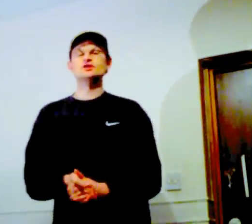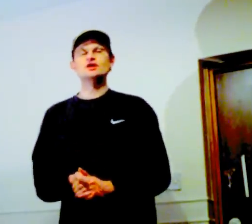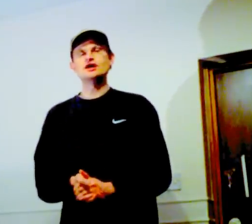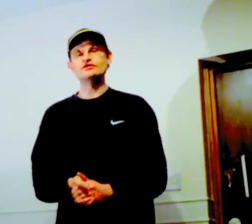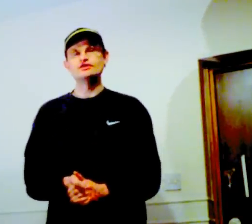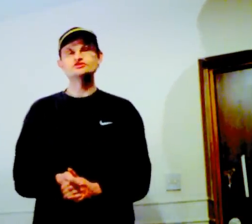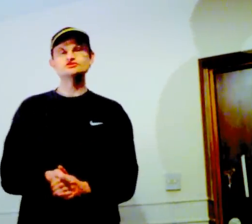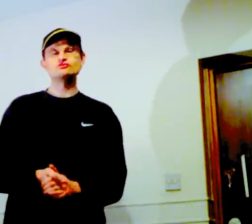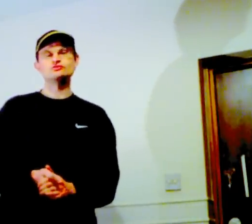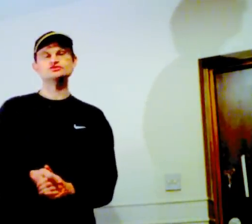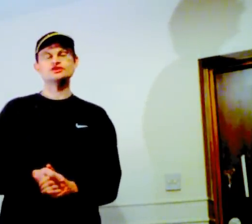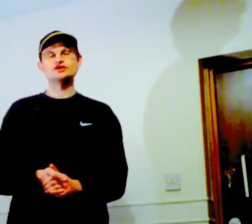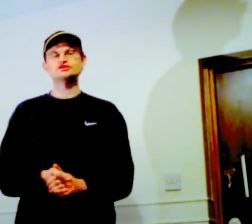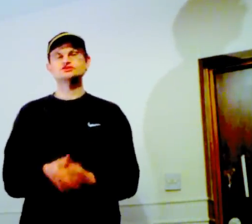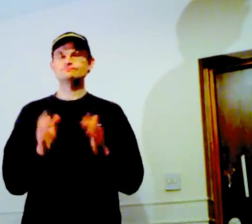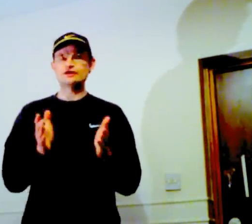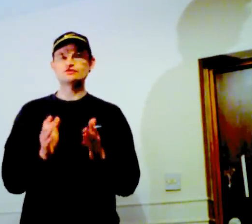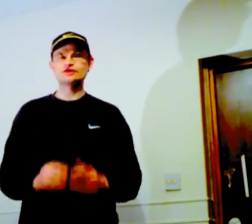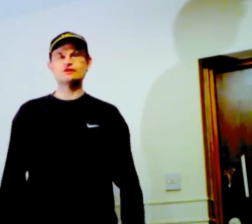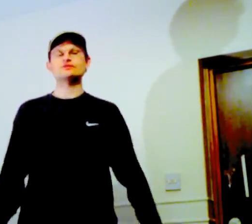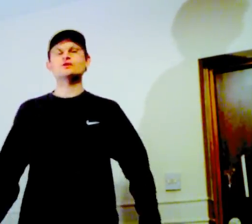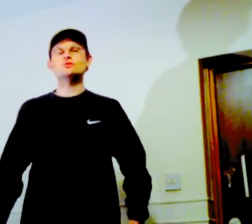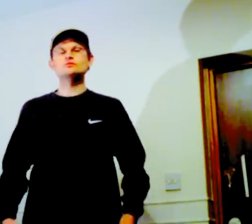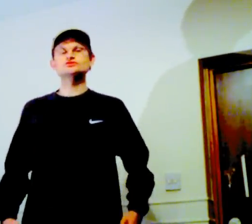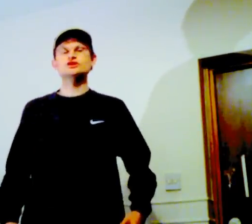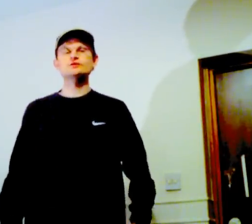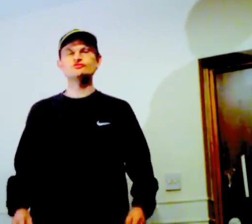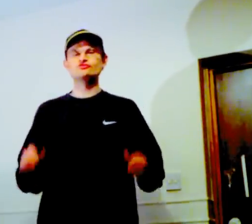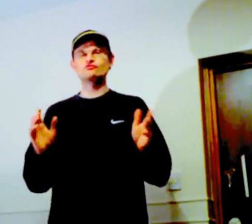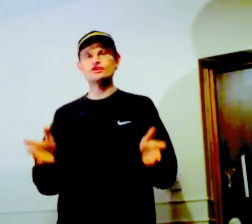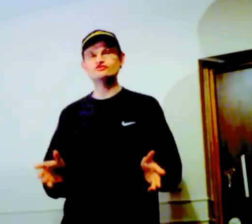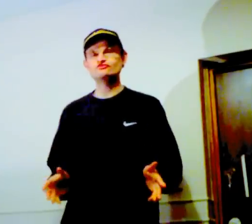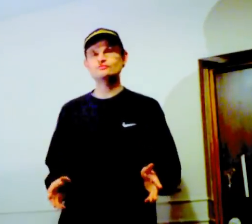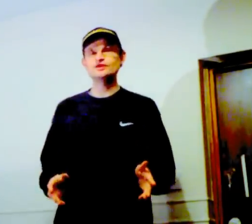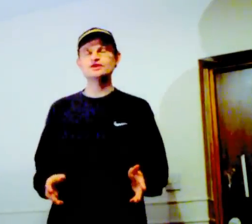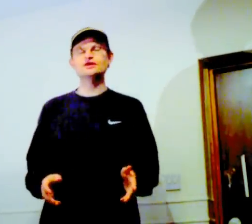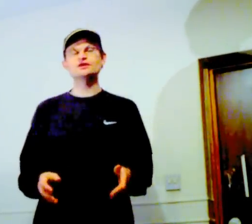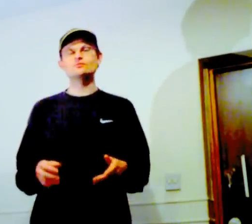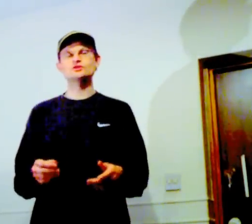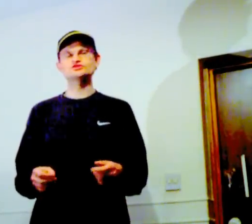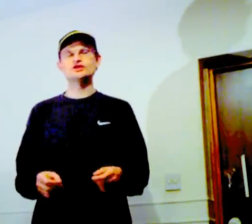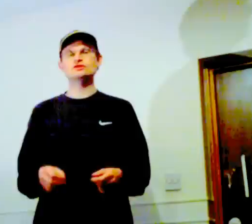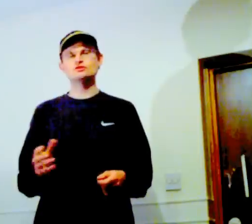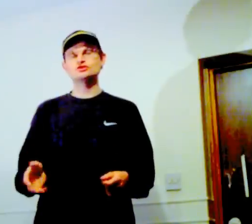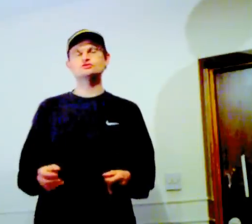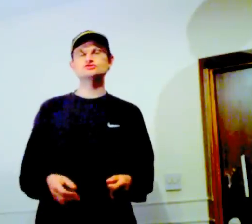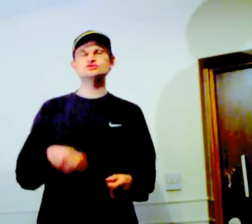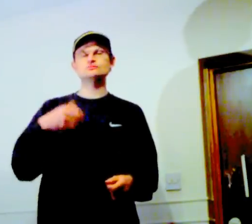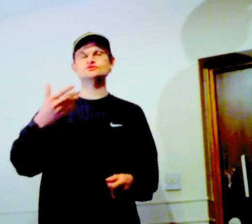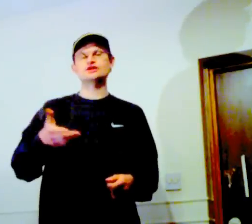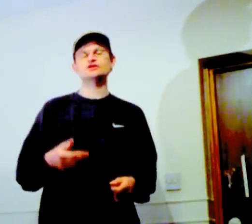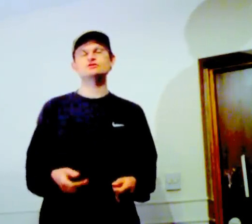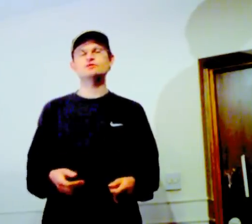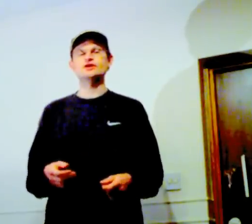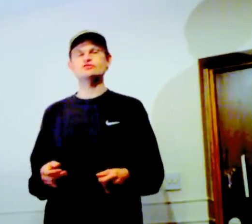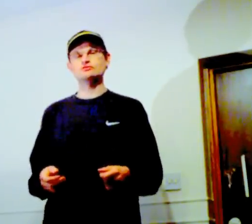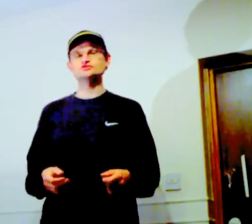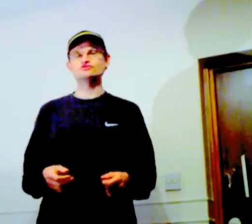Hi there, this is of course Nick Dutch, back on the camera again one more time. It's great to be here once again on YouTube telling you my thoughts and